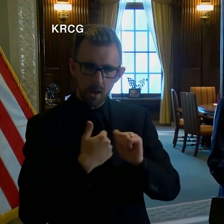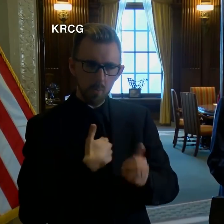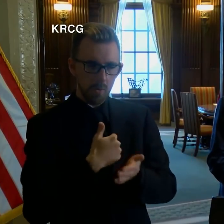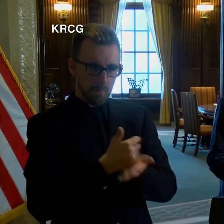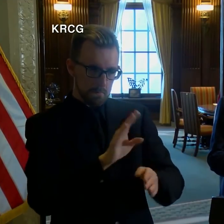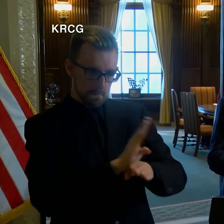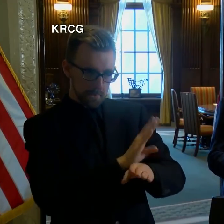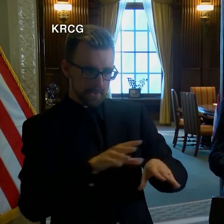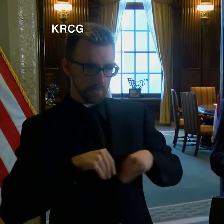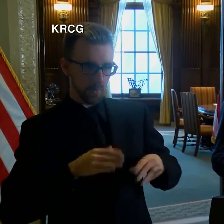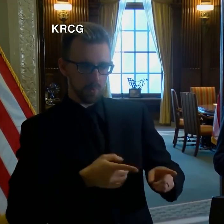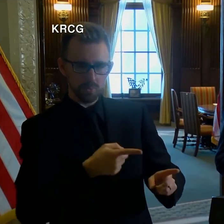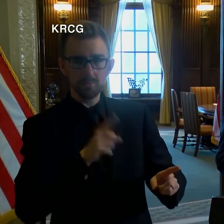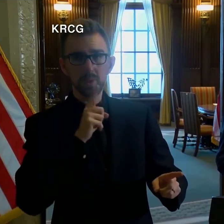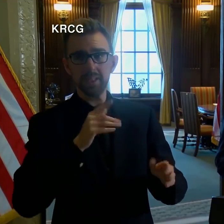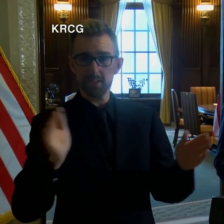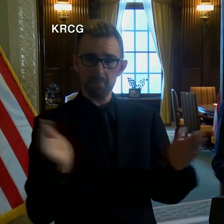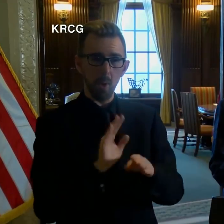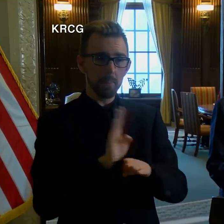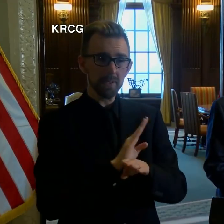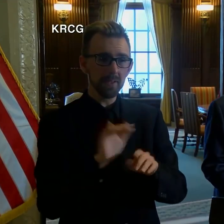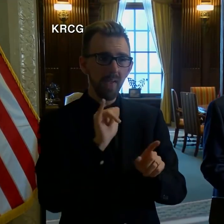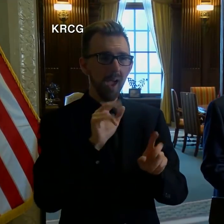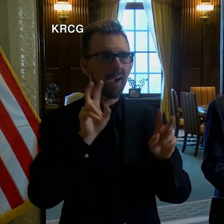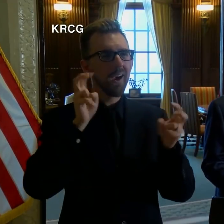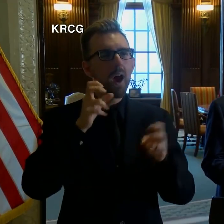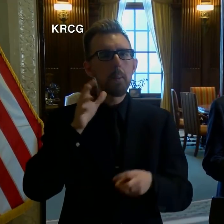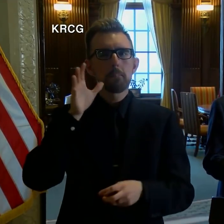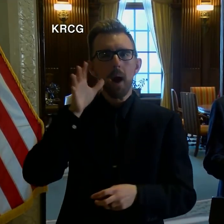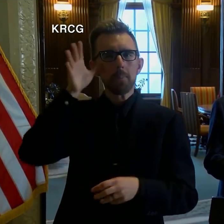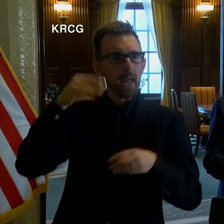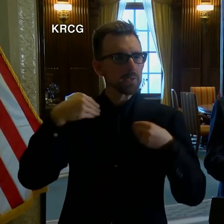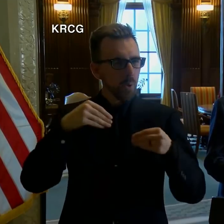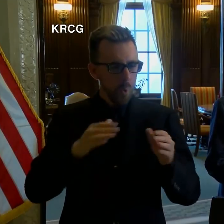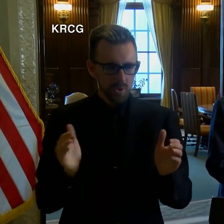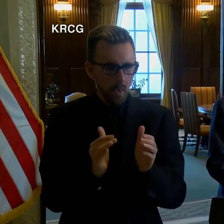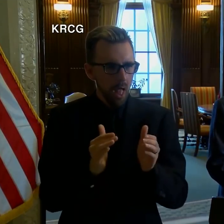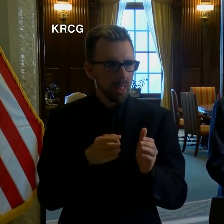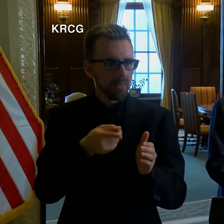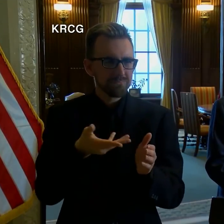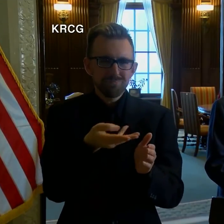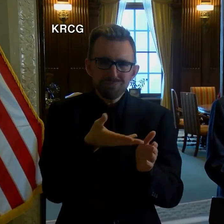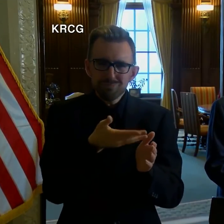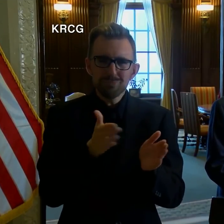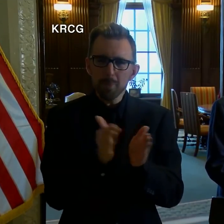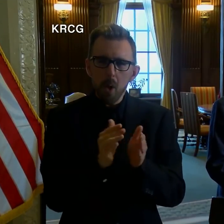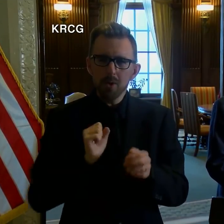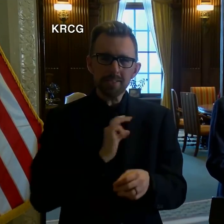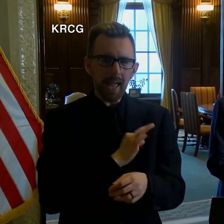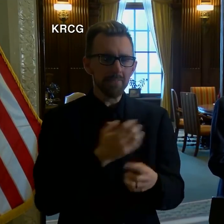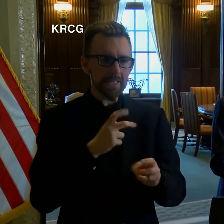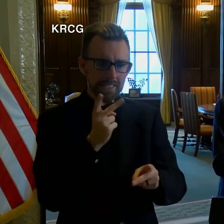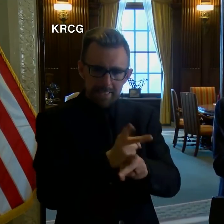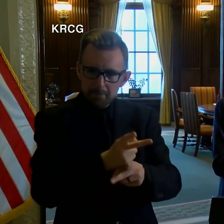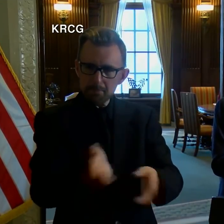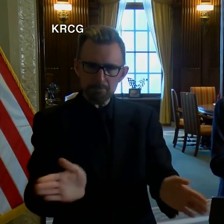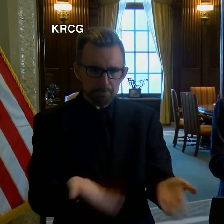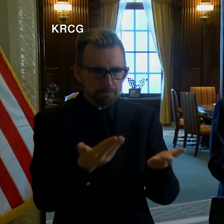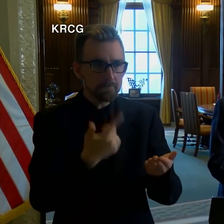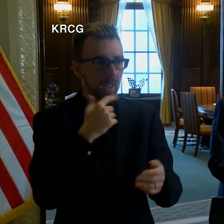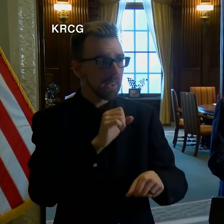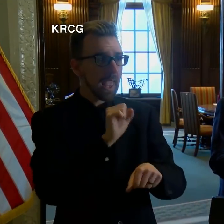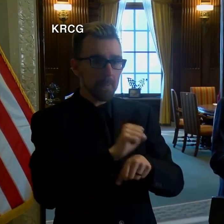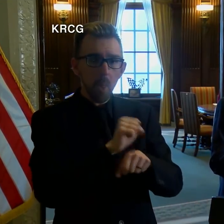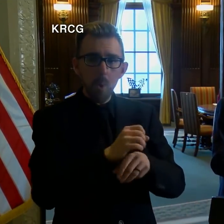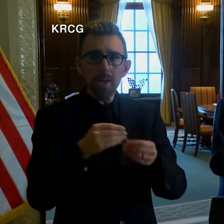business owners, especially those small business owners, the mom and pops out there trying to figure out how you keep their doors open at a time like this. Because losing employees